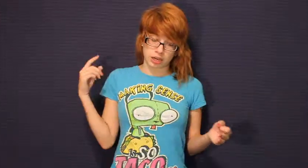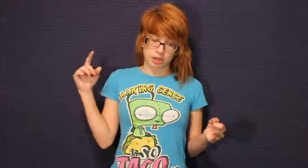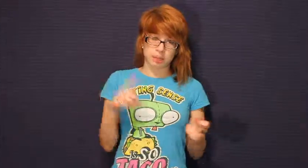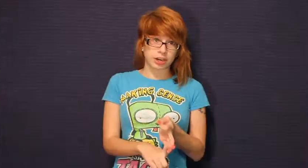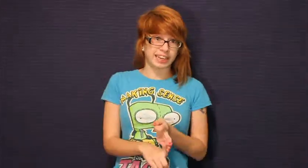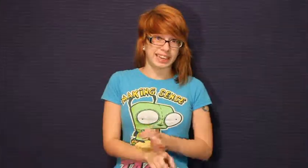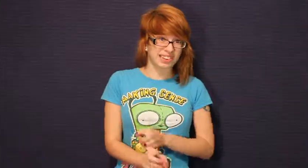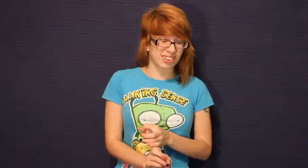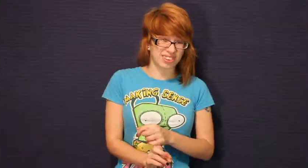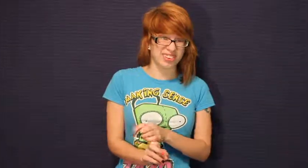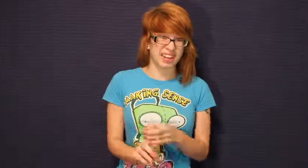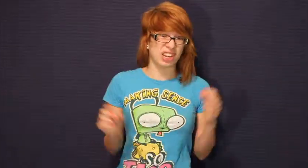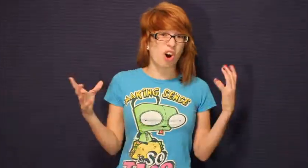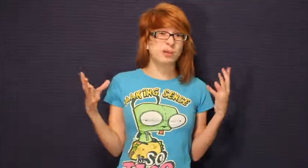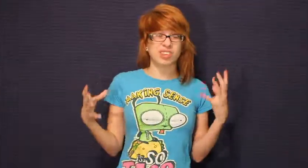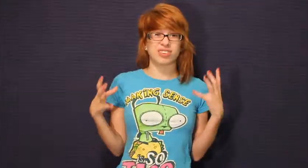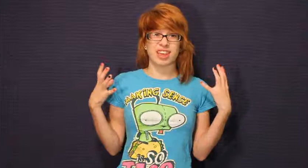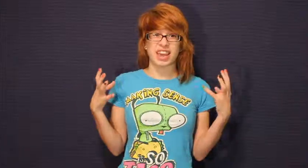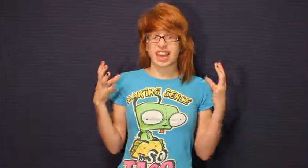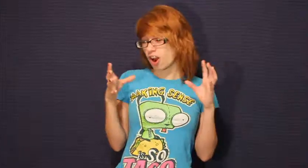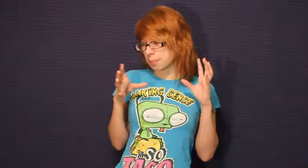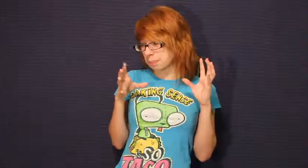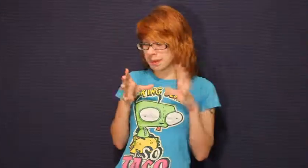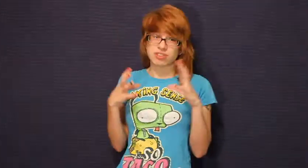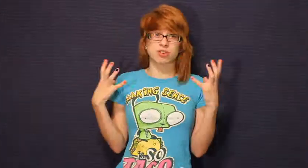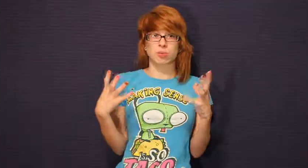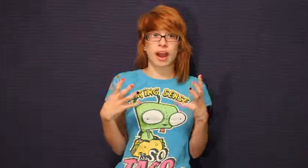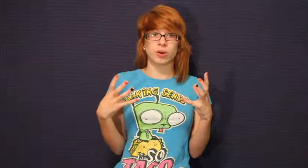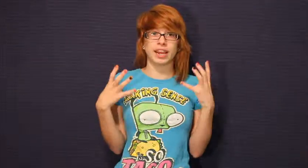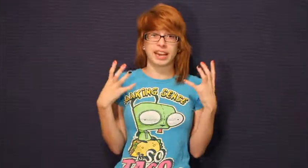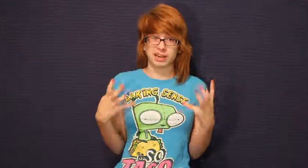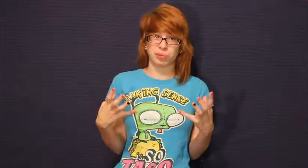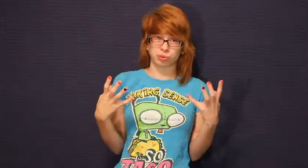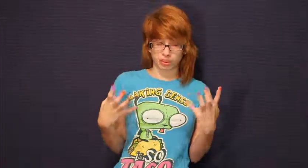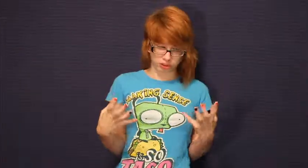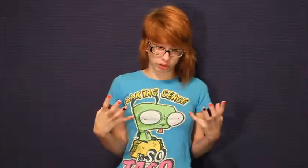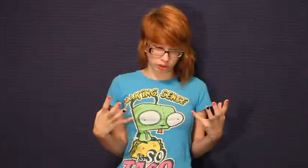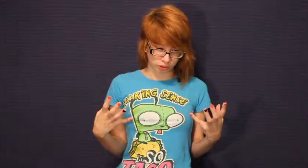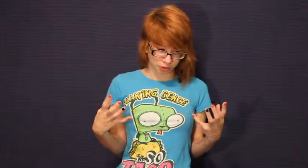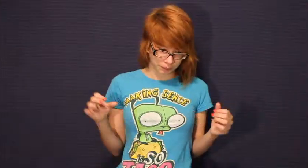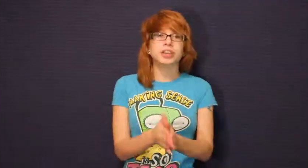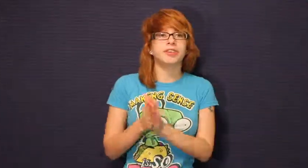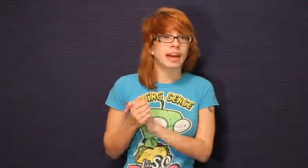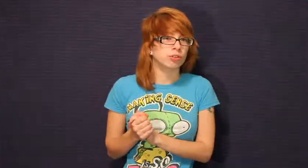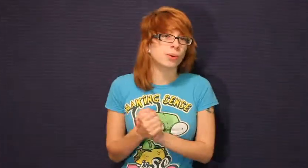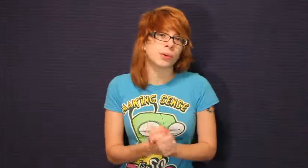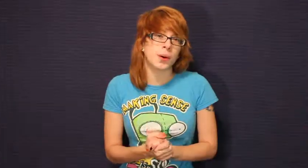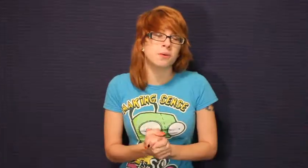and American Cancer Society all because they are based around animal research. There is an actual quote